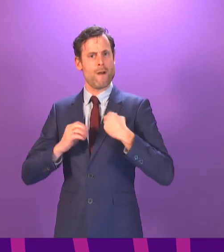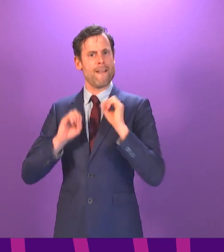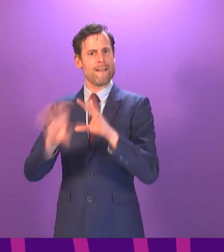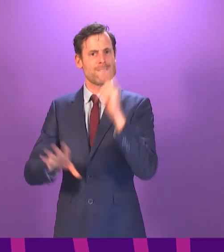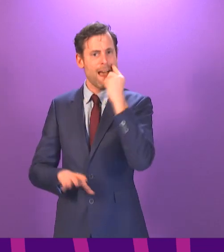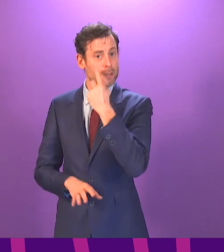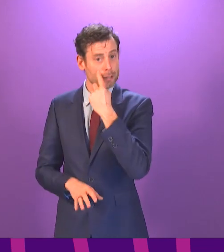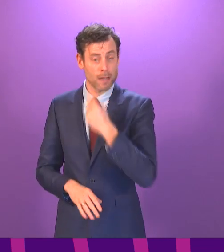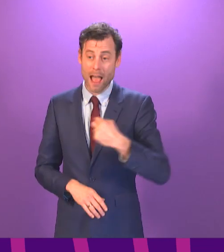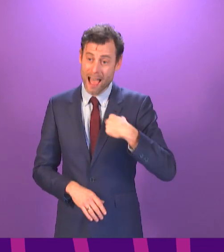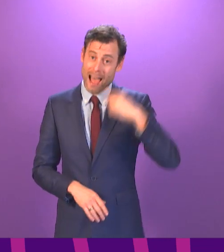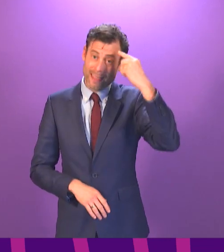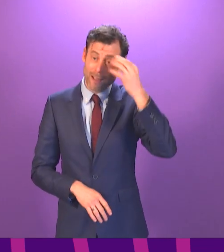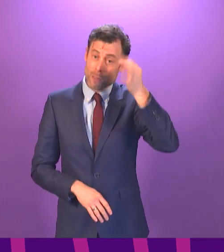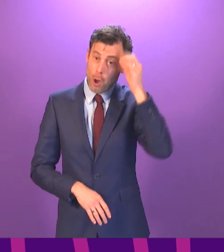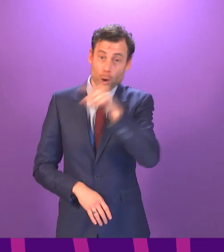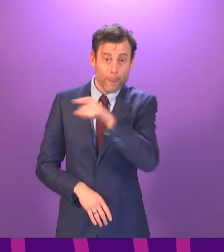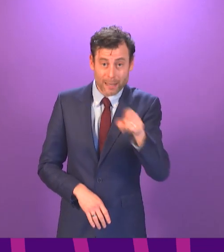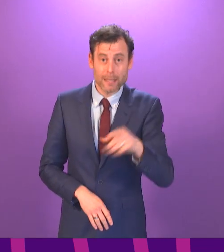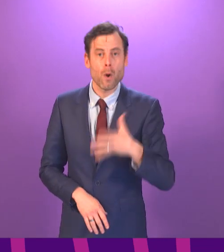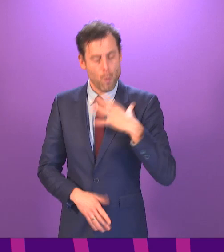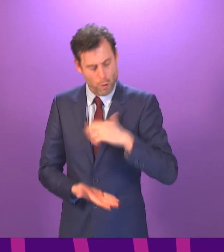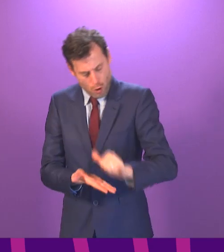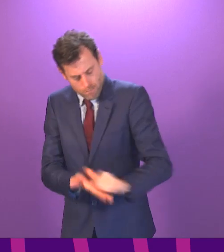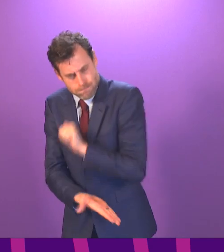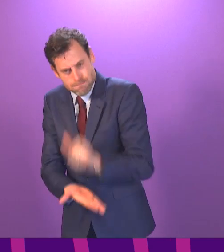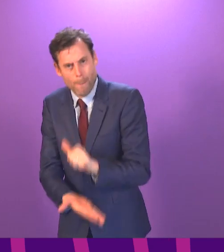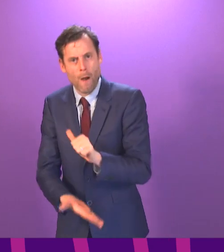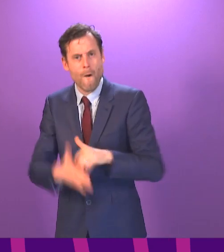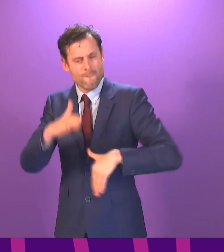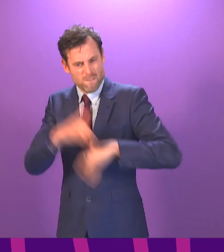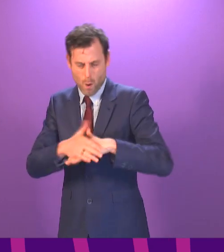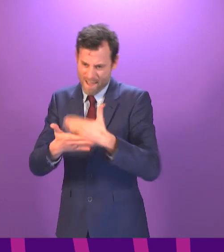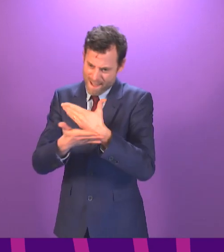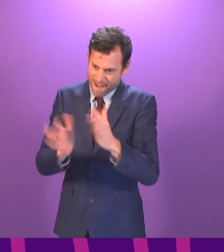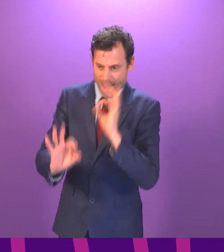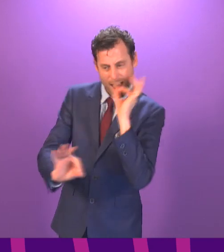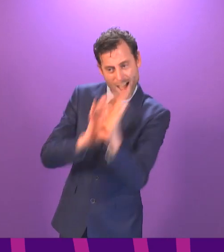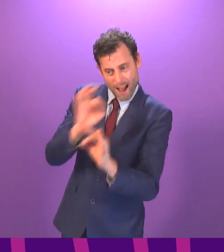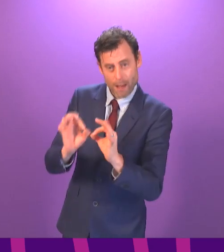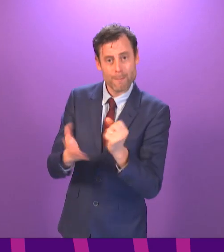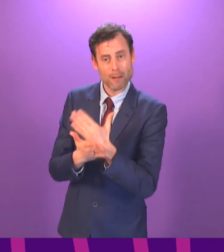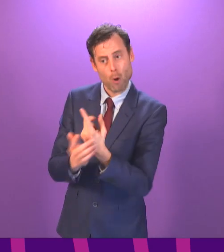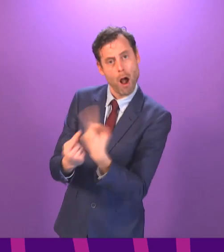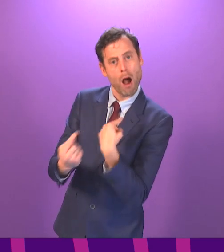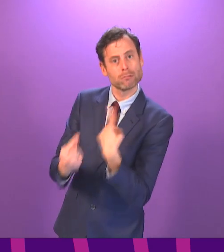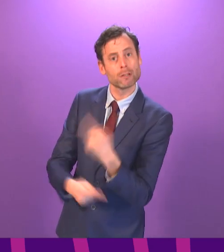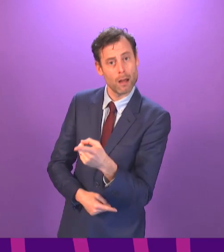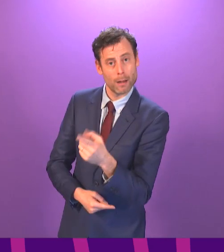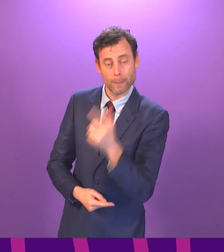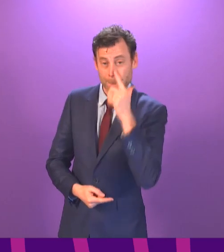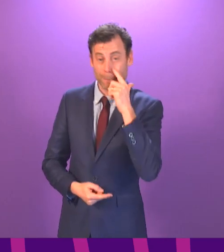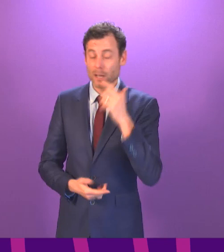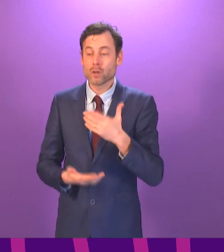the committee is really interested in having a proper, full transparency, then it will be ensuring that everybody who has got